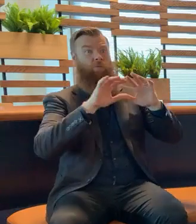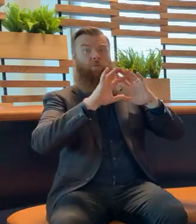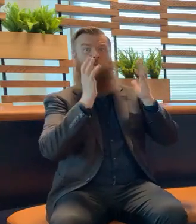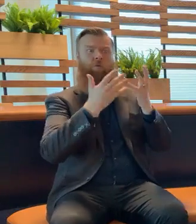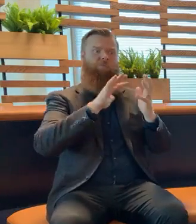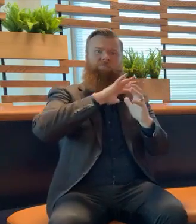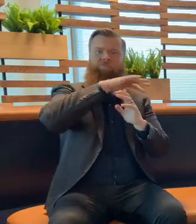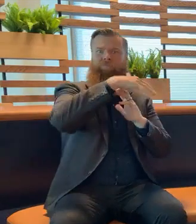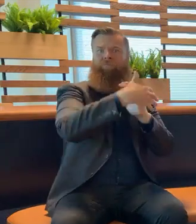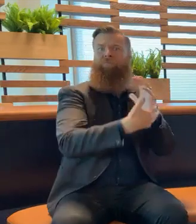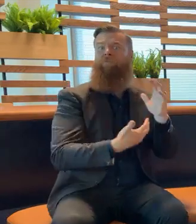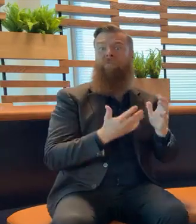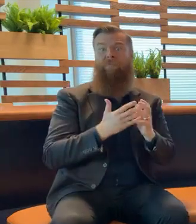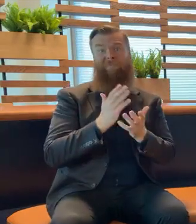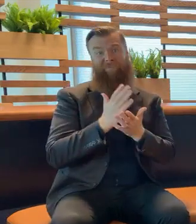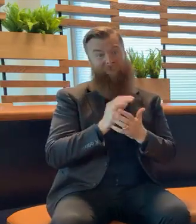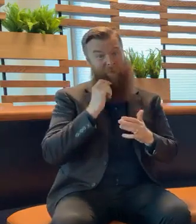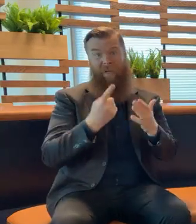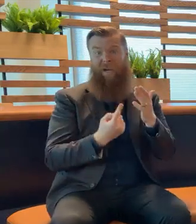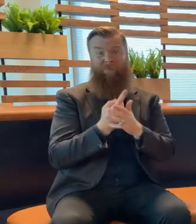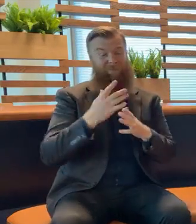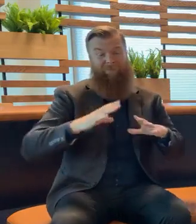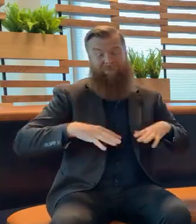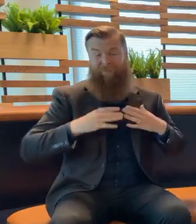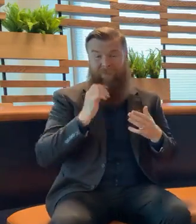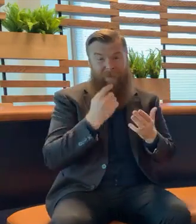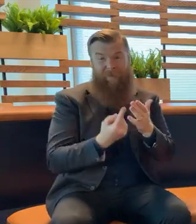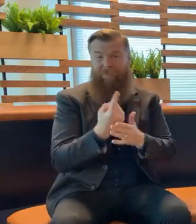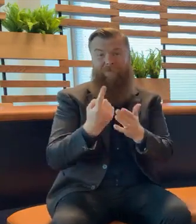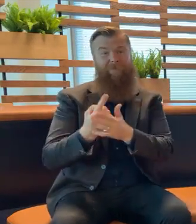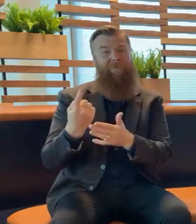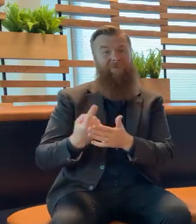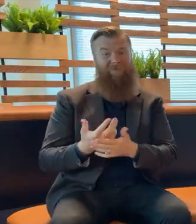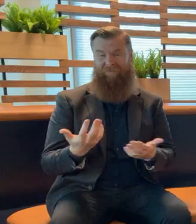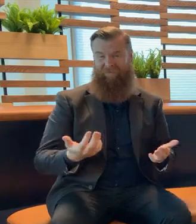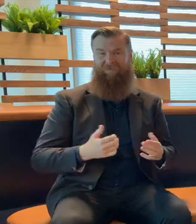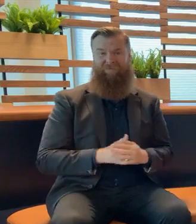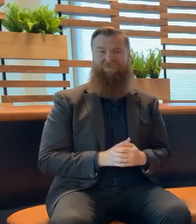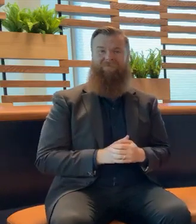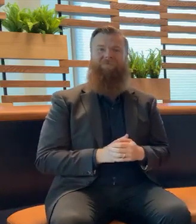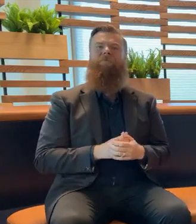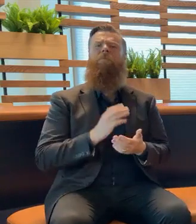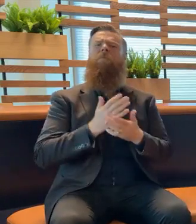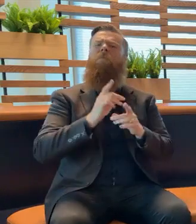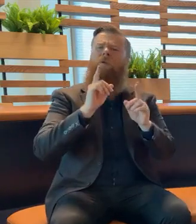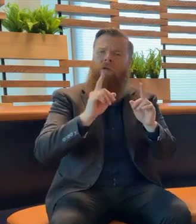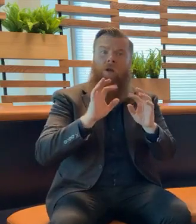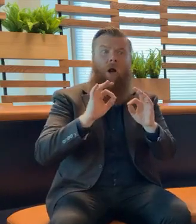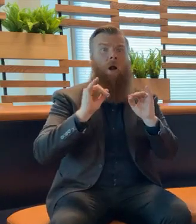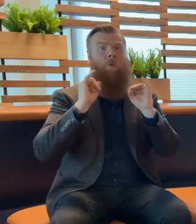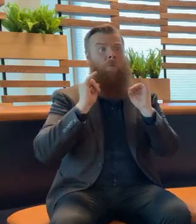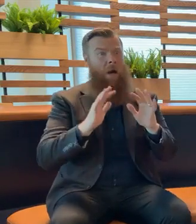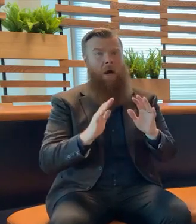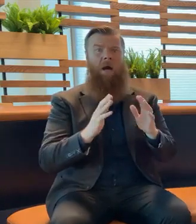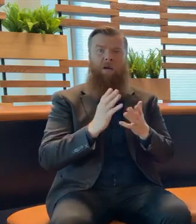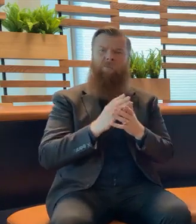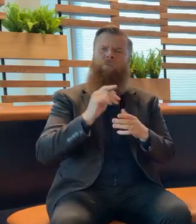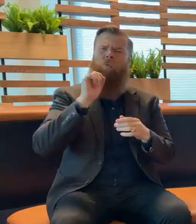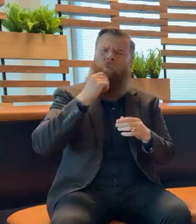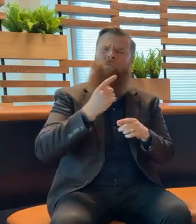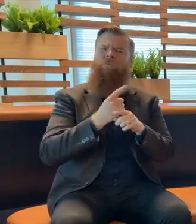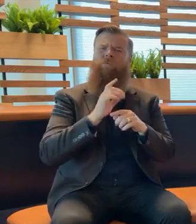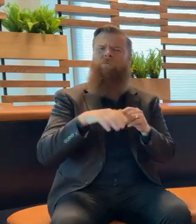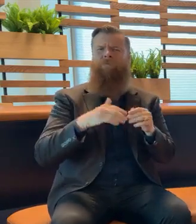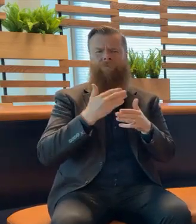will have this virus in Australia but that is not necessarily a bad thing and I'll go into those matters shortly.